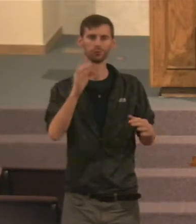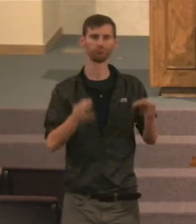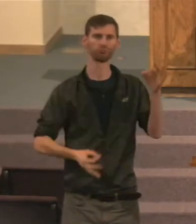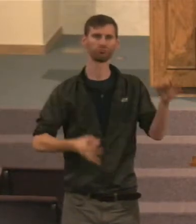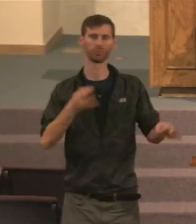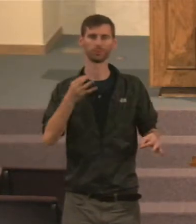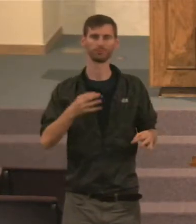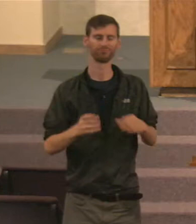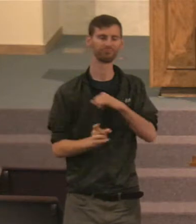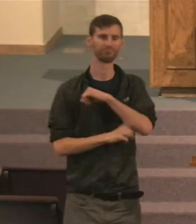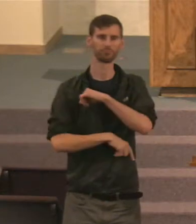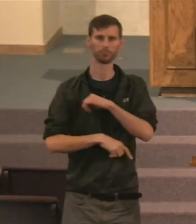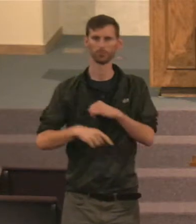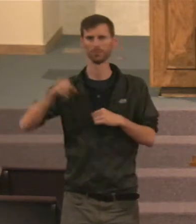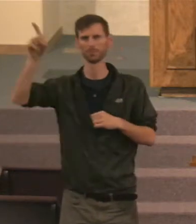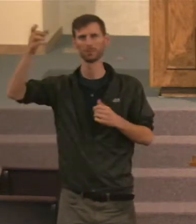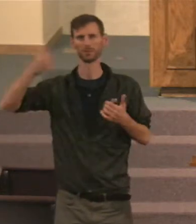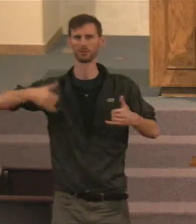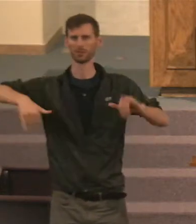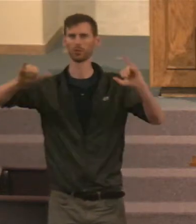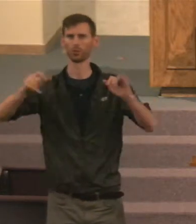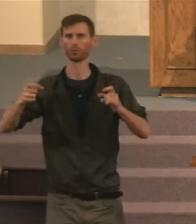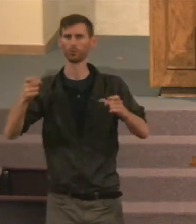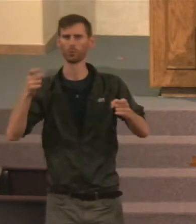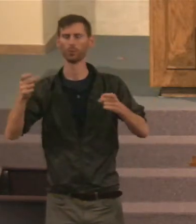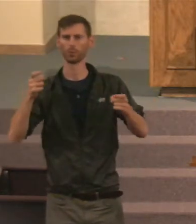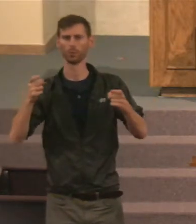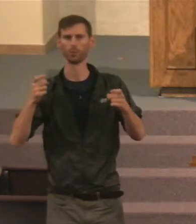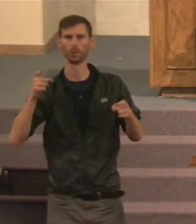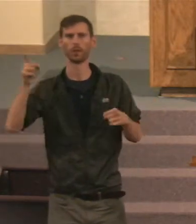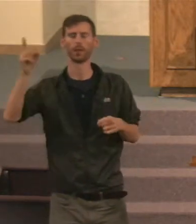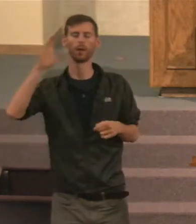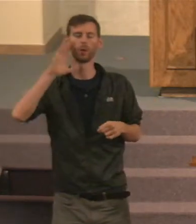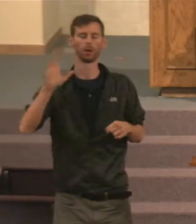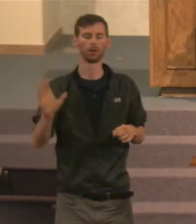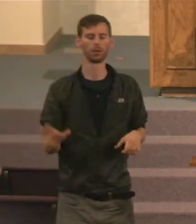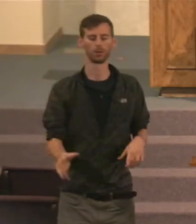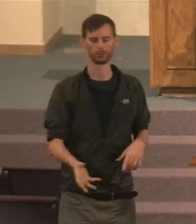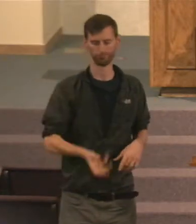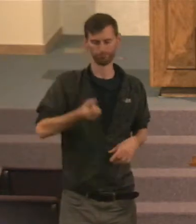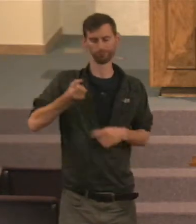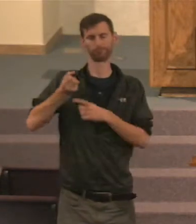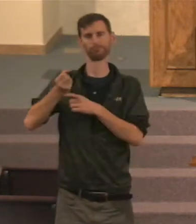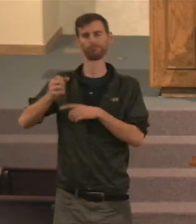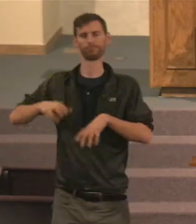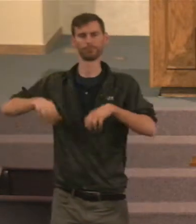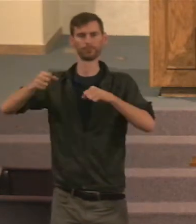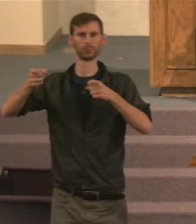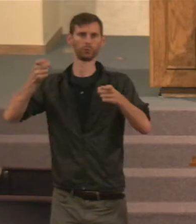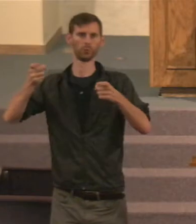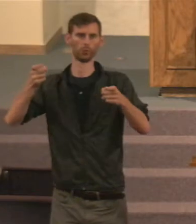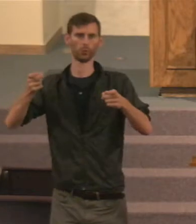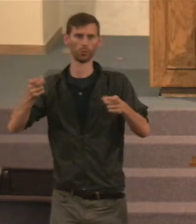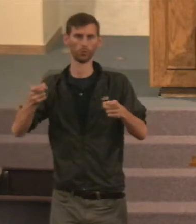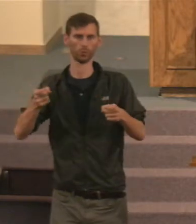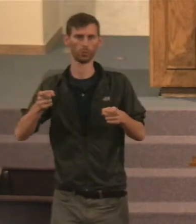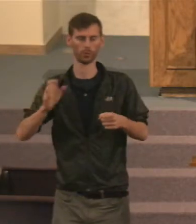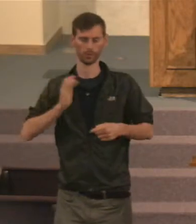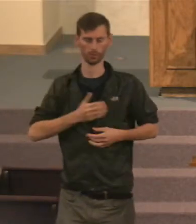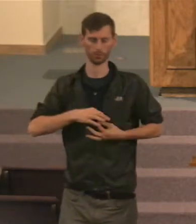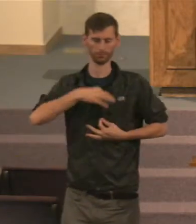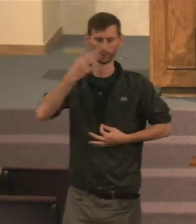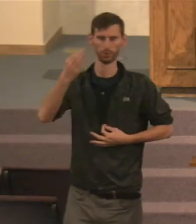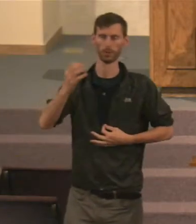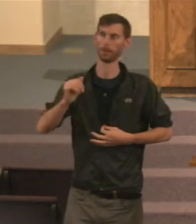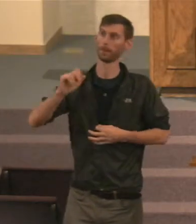God's still in control. And he's going to take that control, At death, For our spirits. It goes back into the